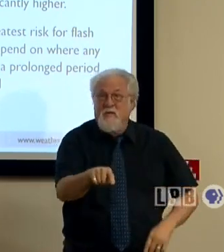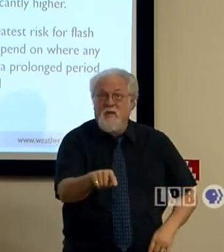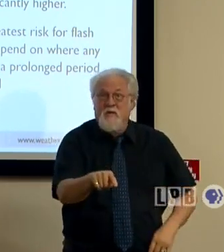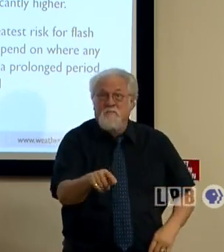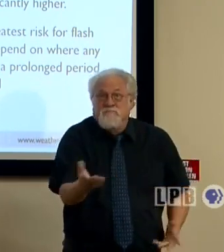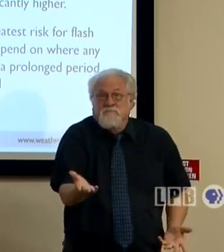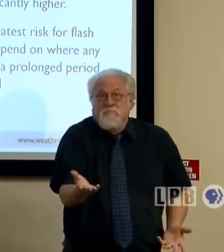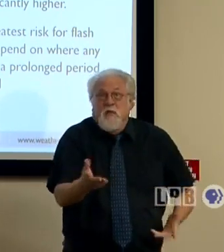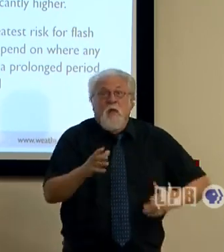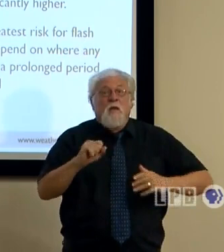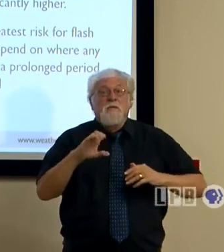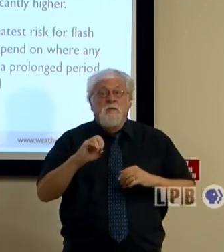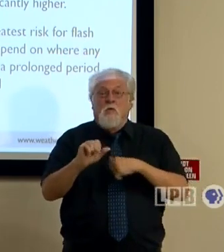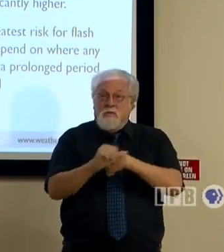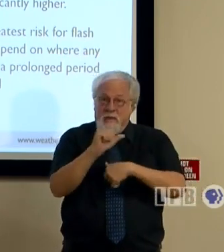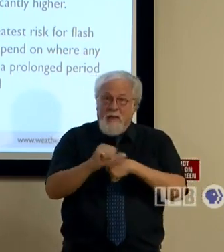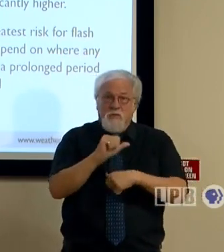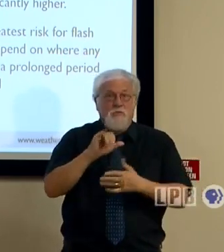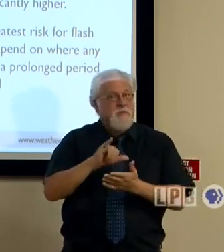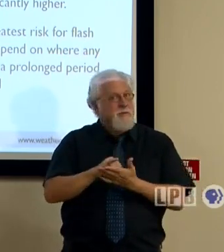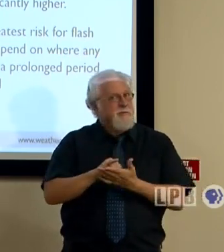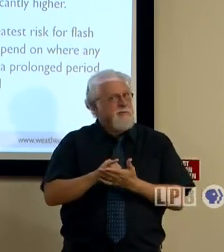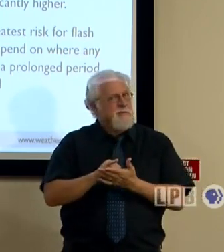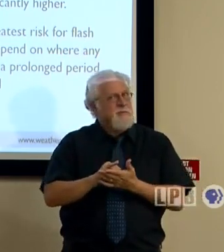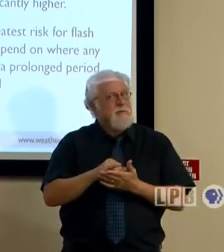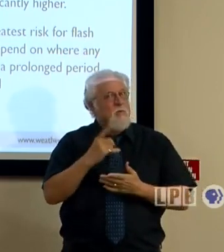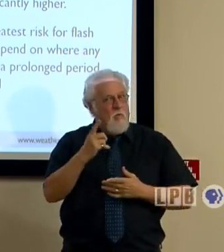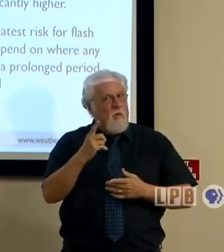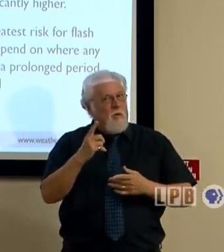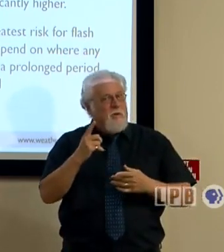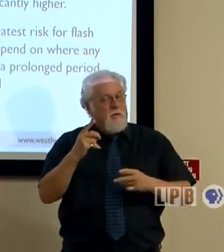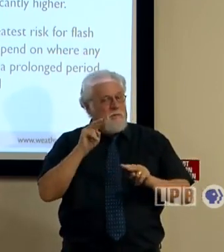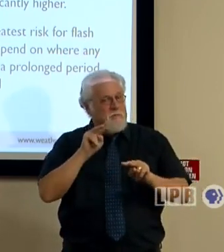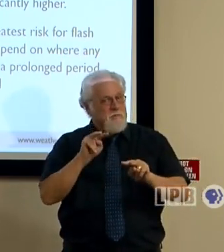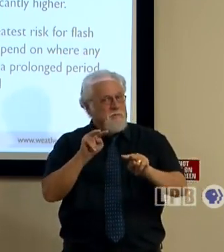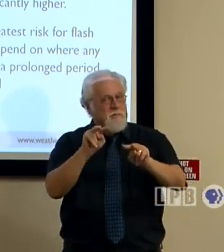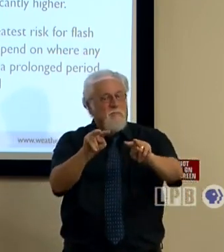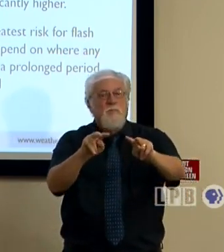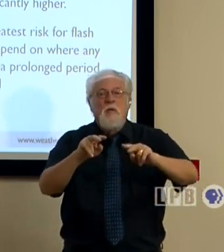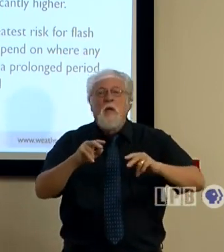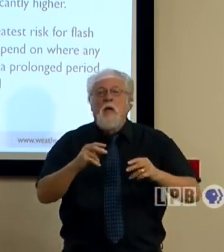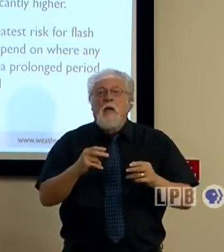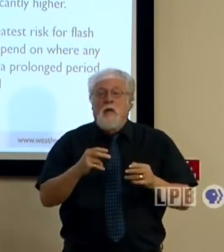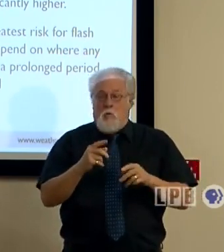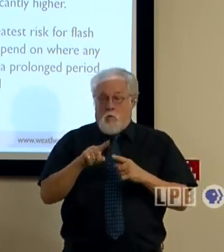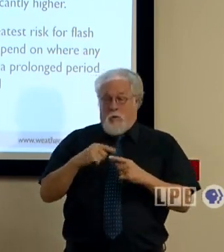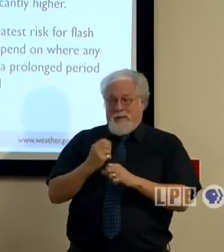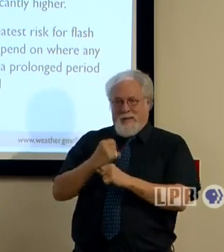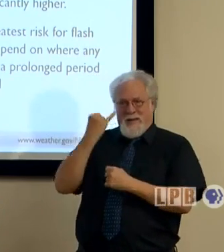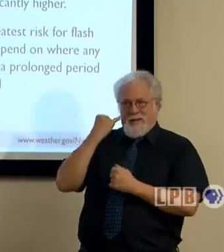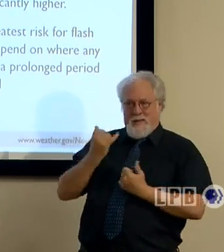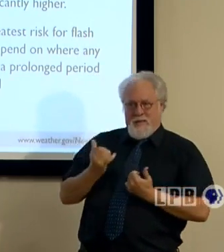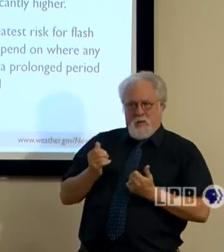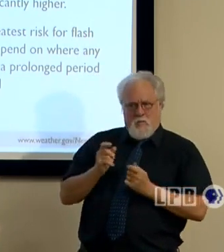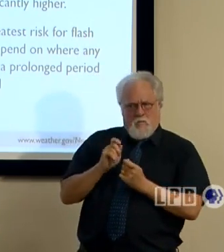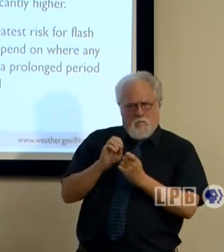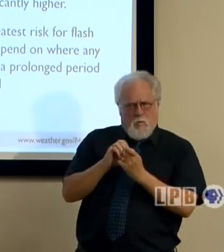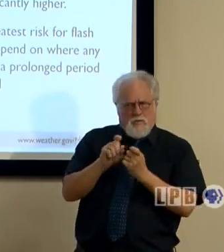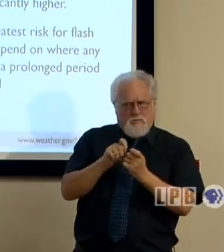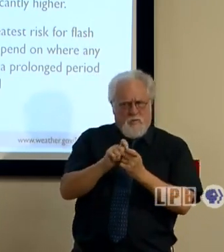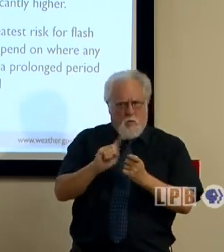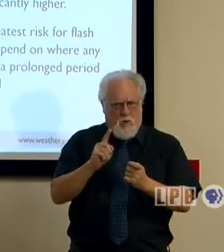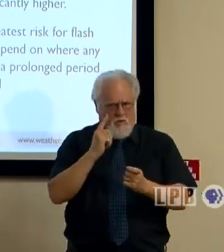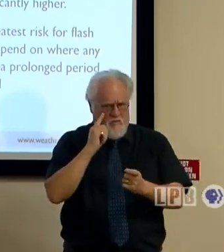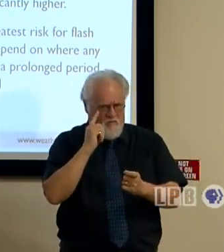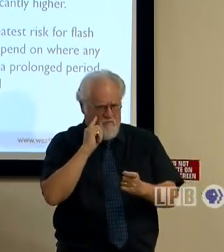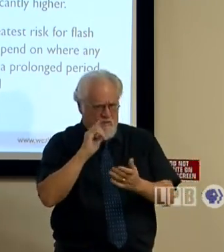So it's a very dangerous situation, and that is one of the threats that we'll look for as we move further down the line and we get an idea, a little bit more specifics, about where